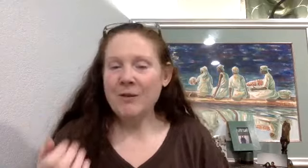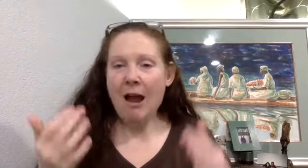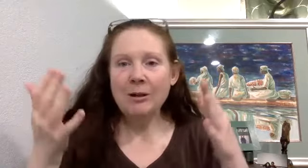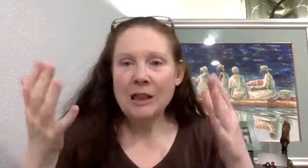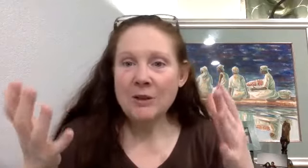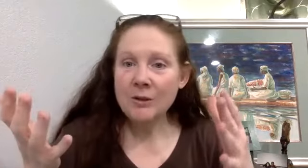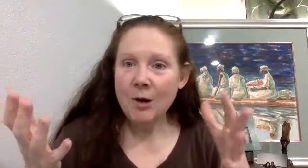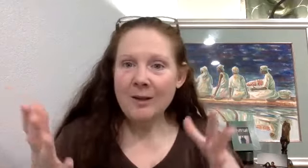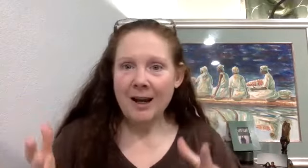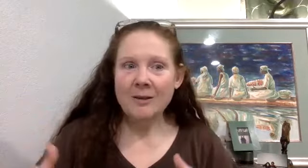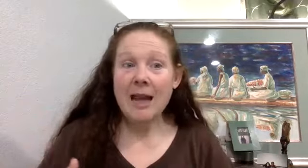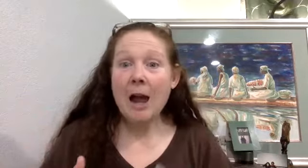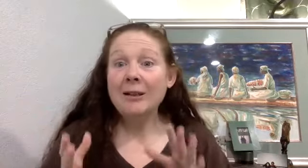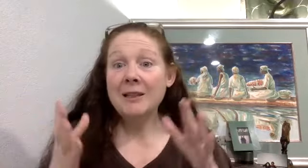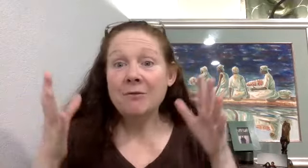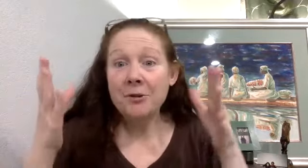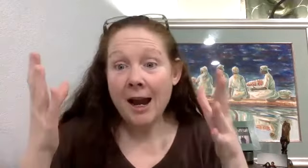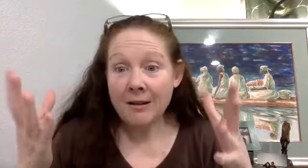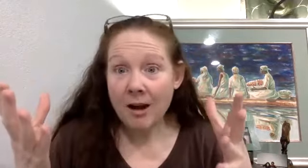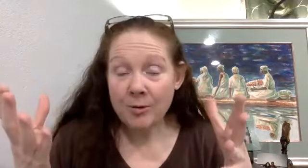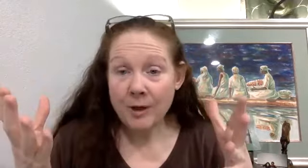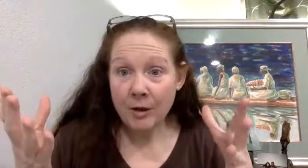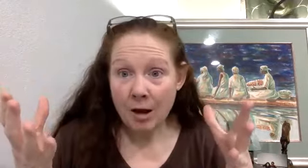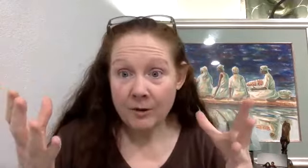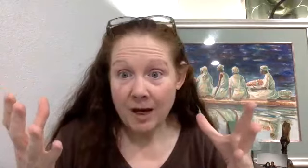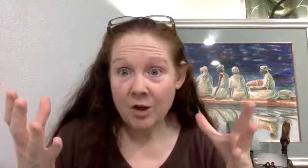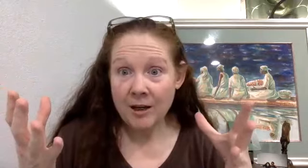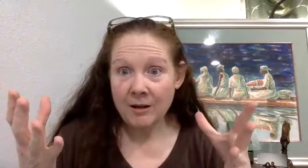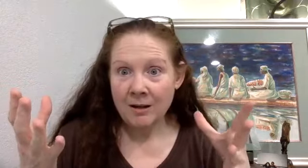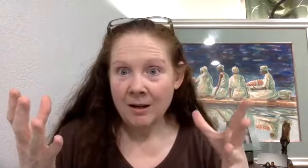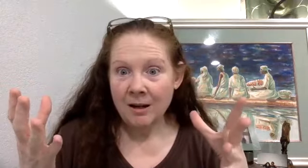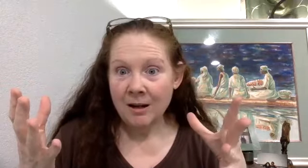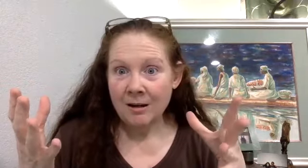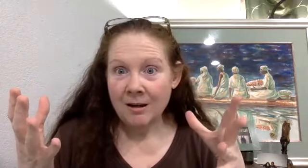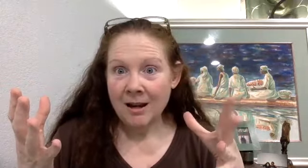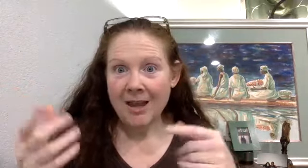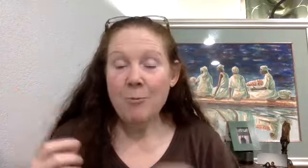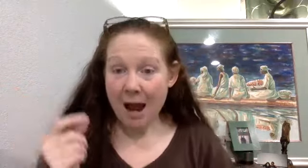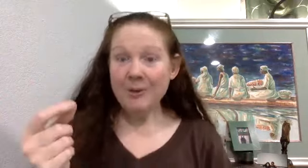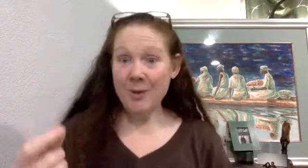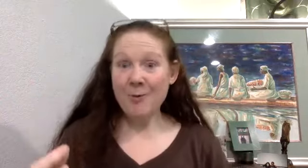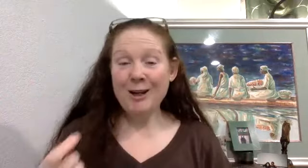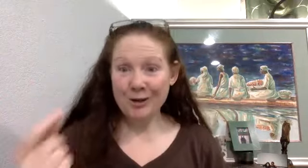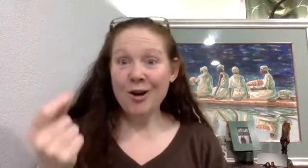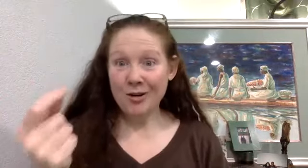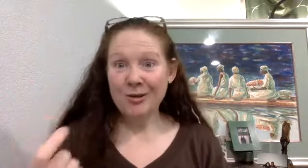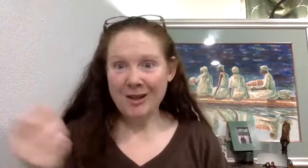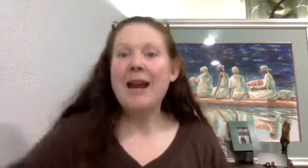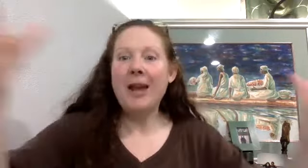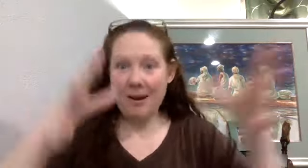I would listen so intensely. I would listen for 95% of the conversation. And then when I was about ready to start saying, okay, I've